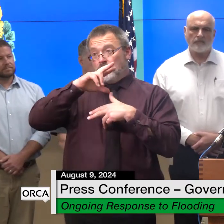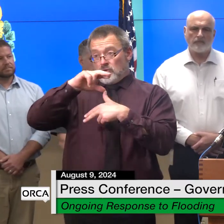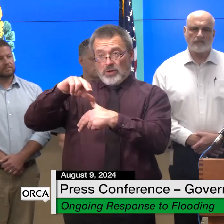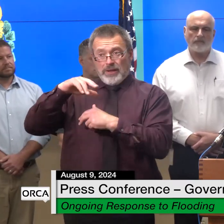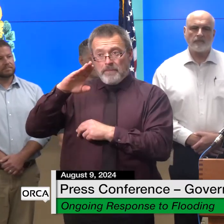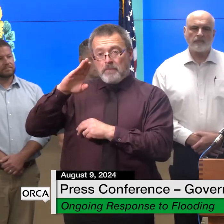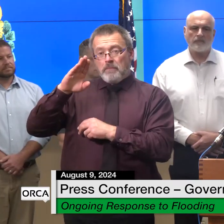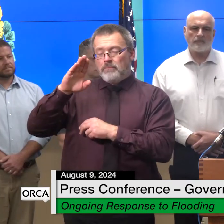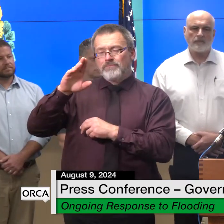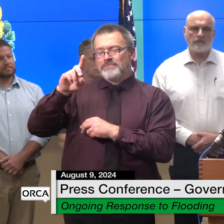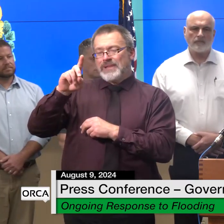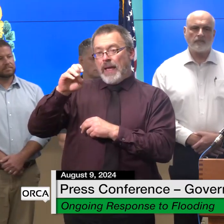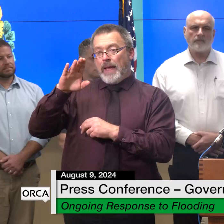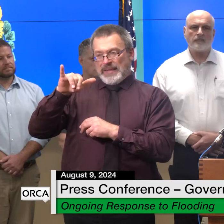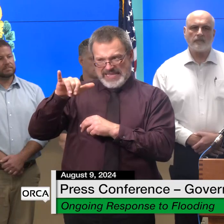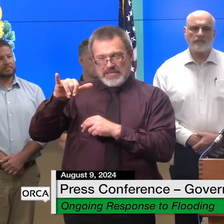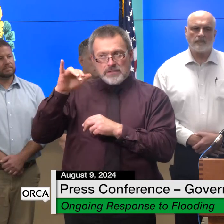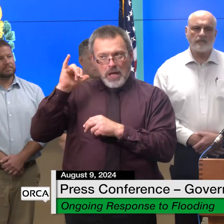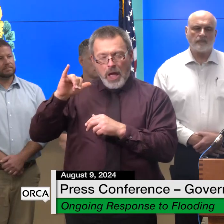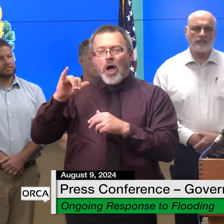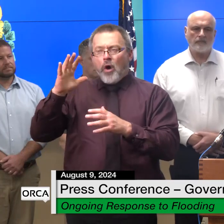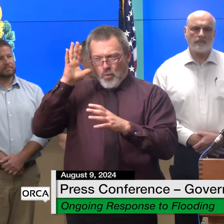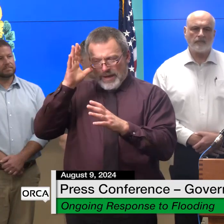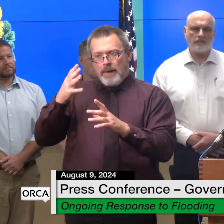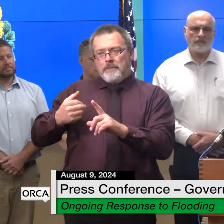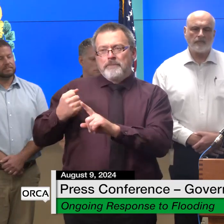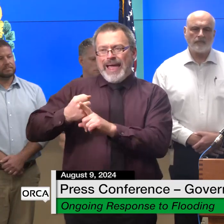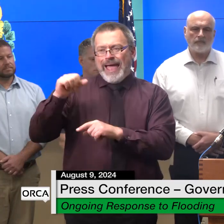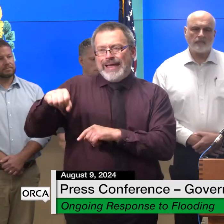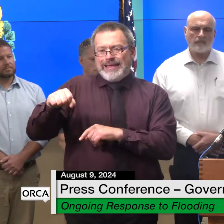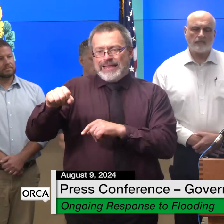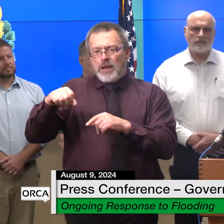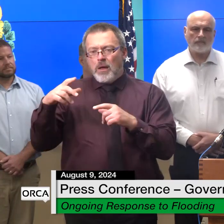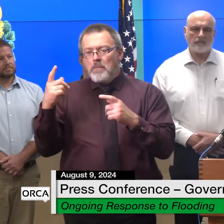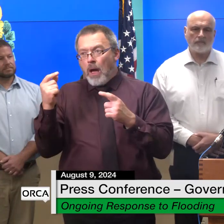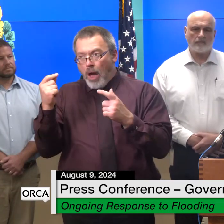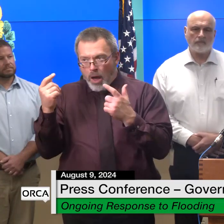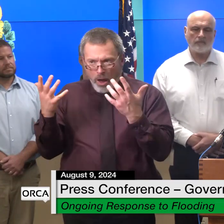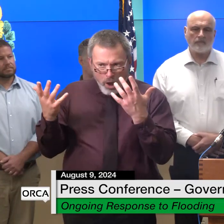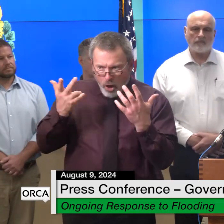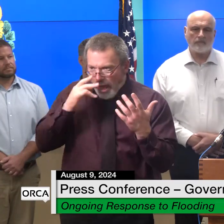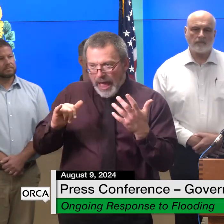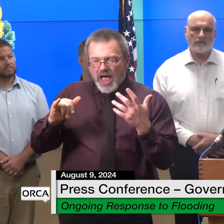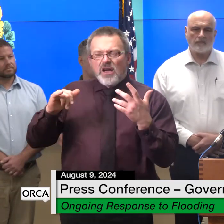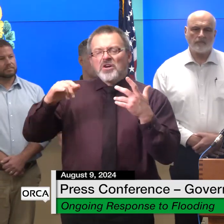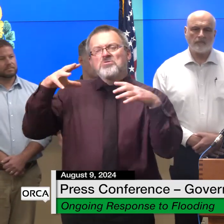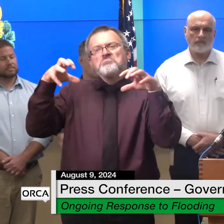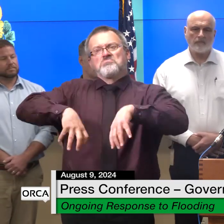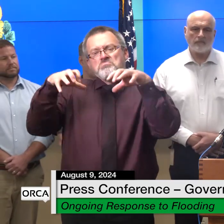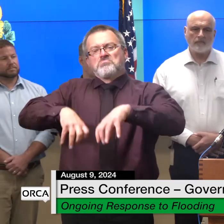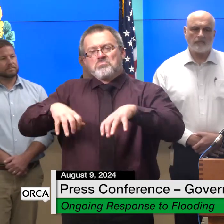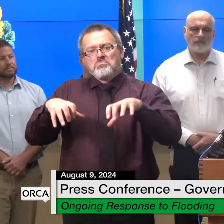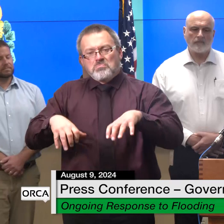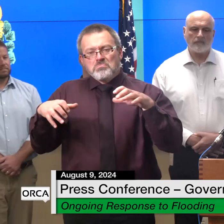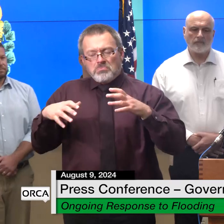steps we have taken to prepare for more rain and life safety reminders as we head into the weekend